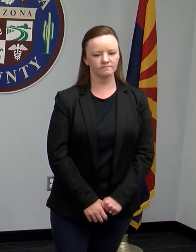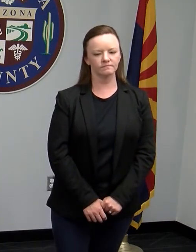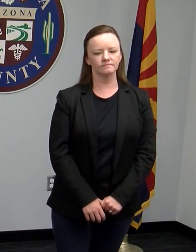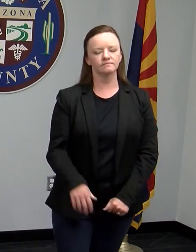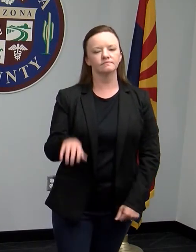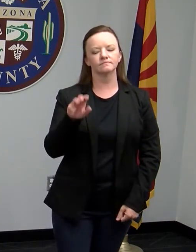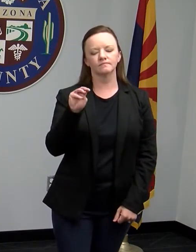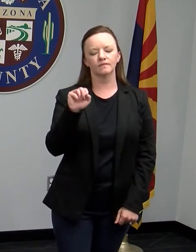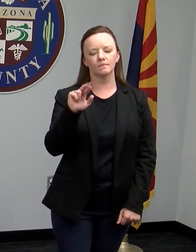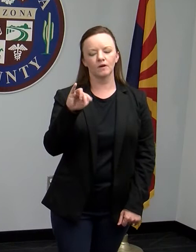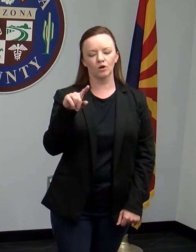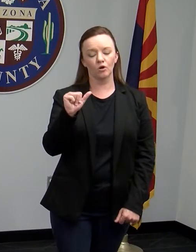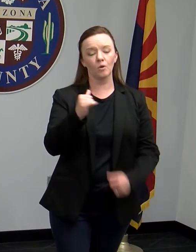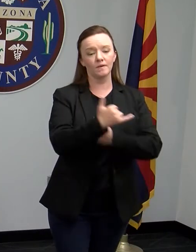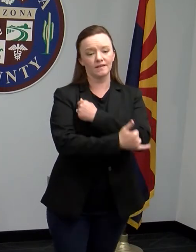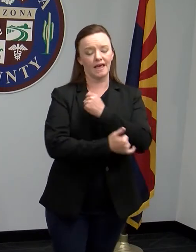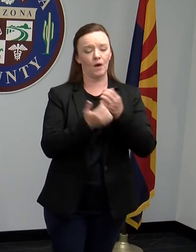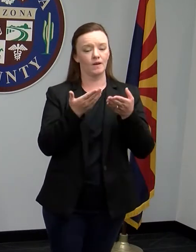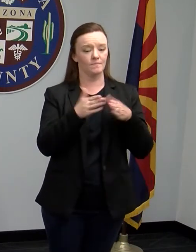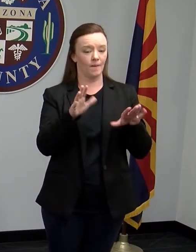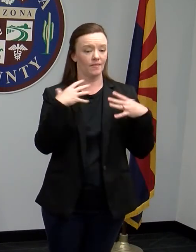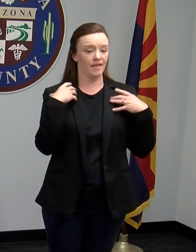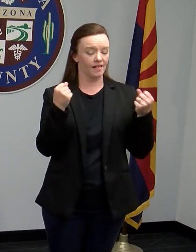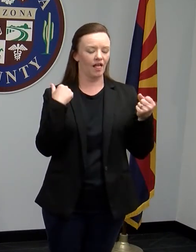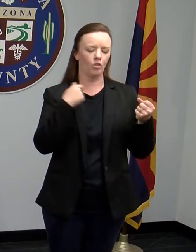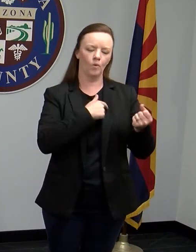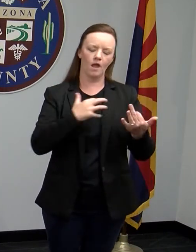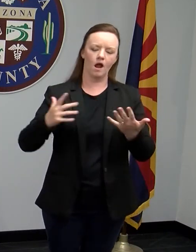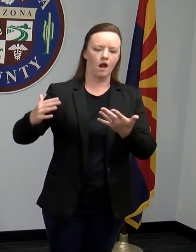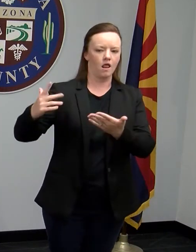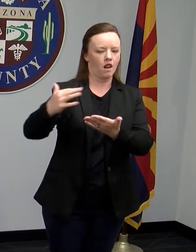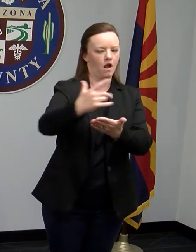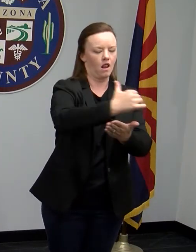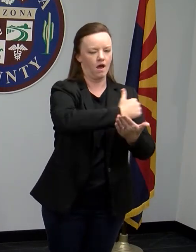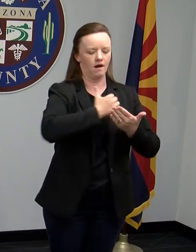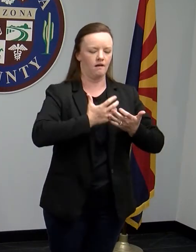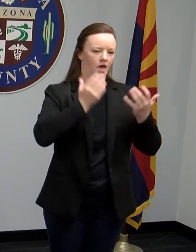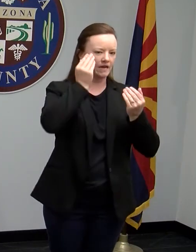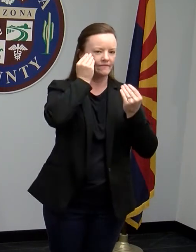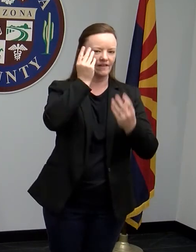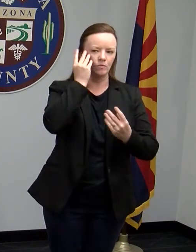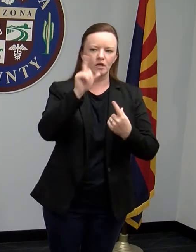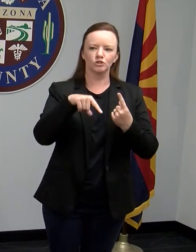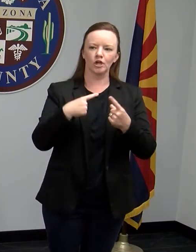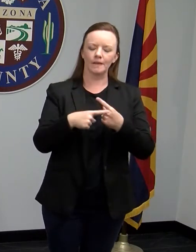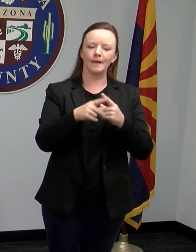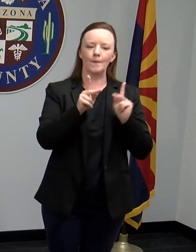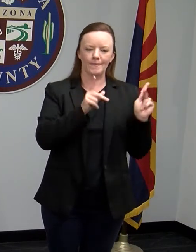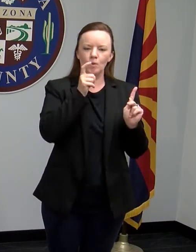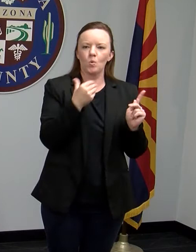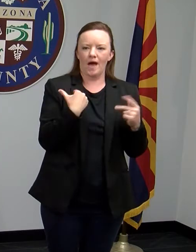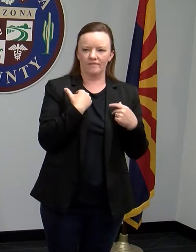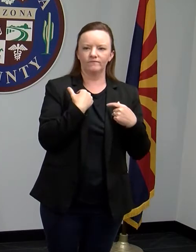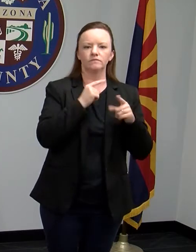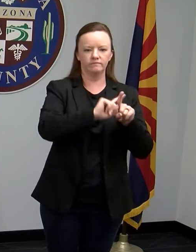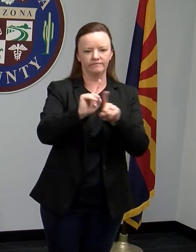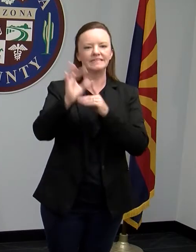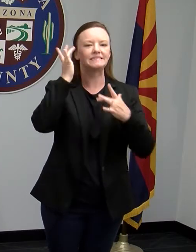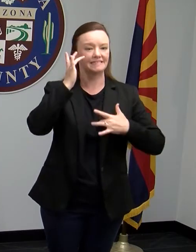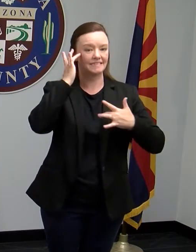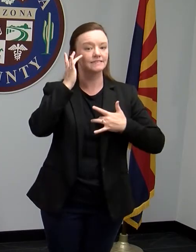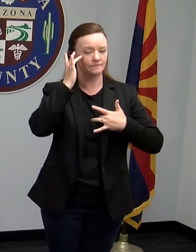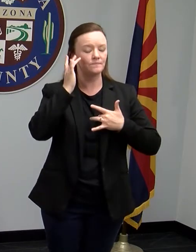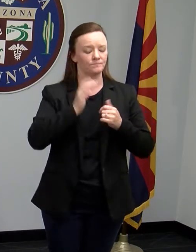Maricopa County Public Health collects lots of information about cases of communicable disease. Some of that